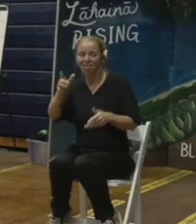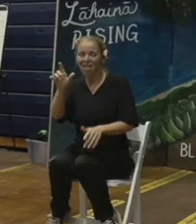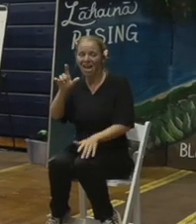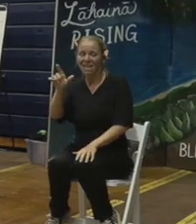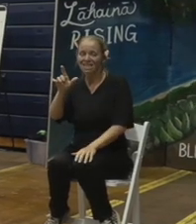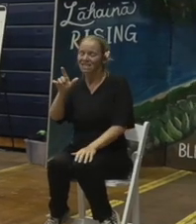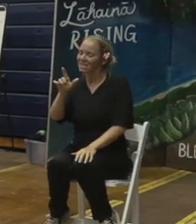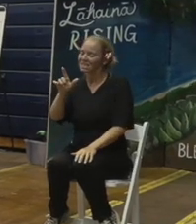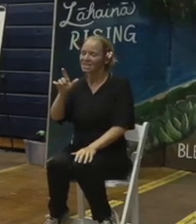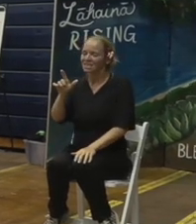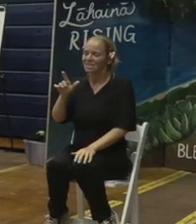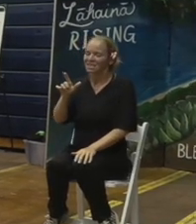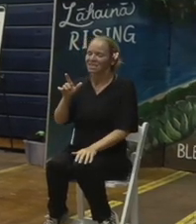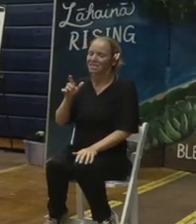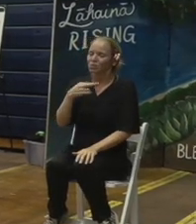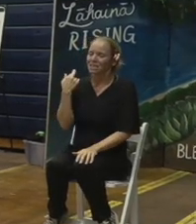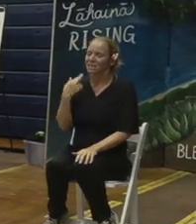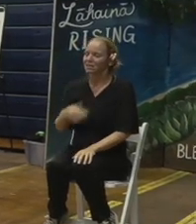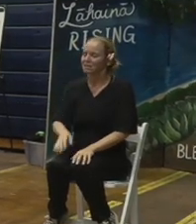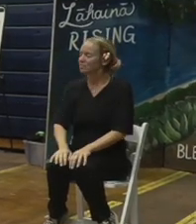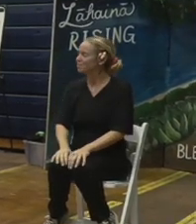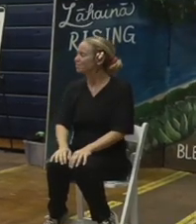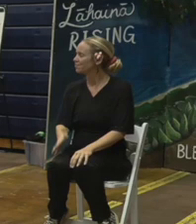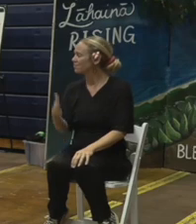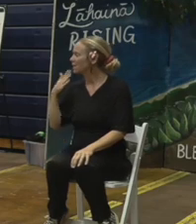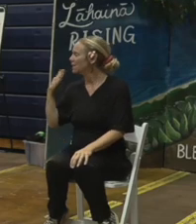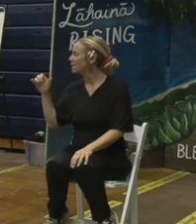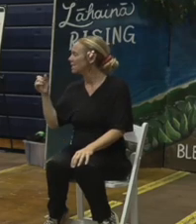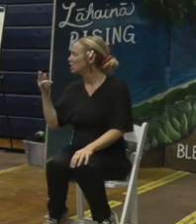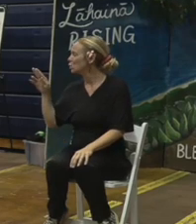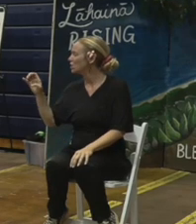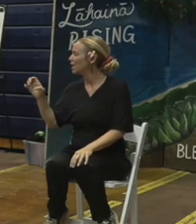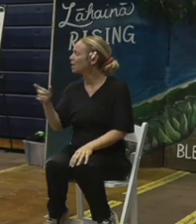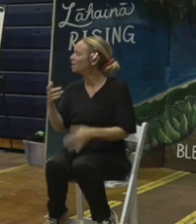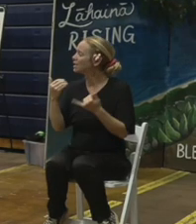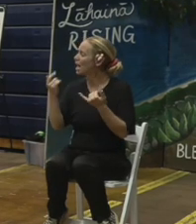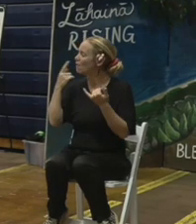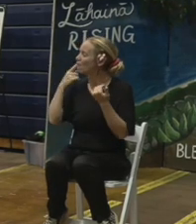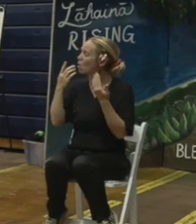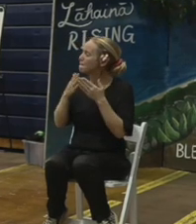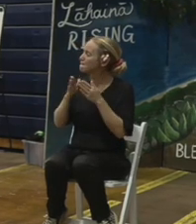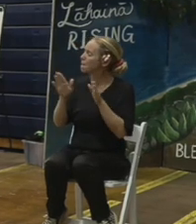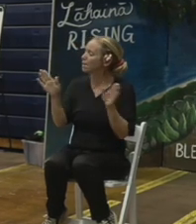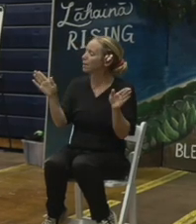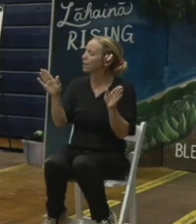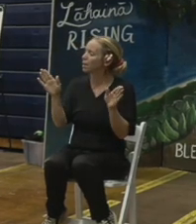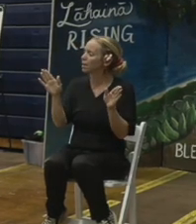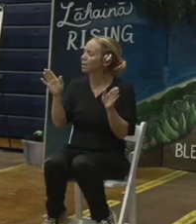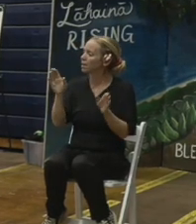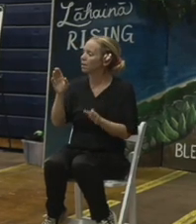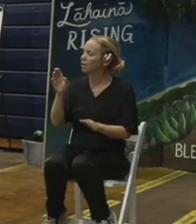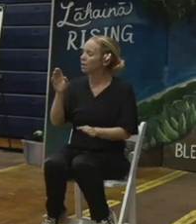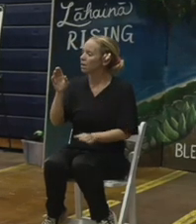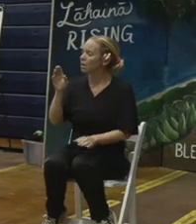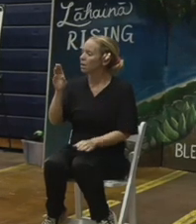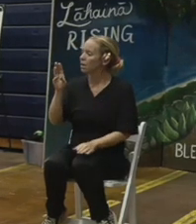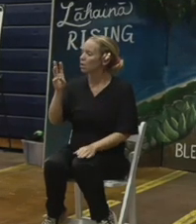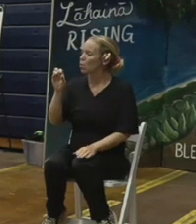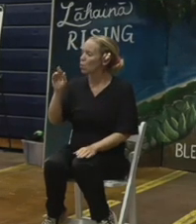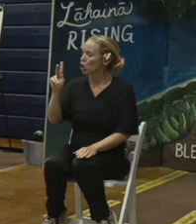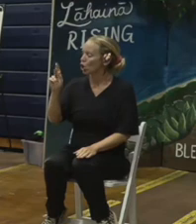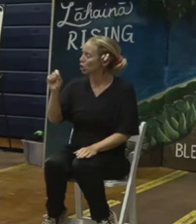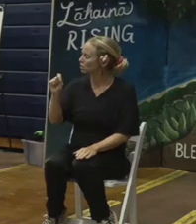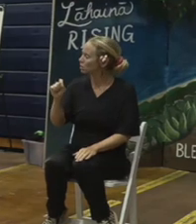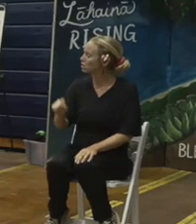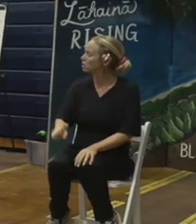Thank you, Shane. Our next question is for the Department of Public Works, who will call up. And maybe, John, you can join us here at the table in case there are